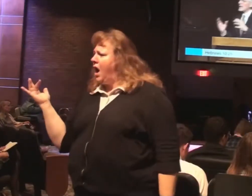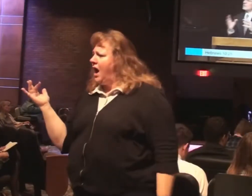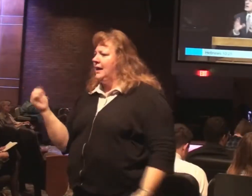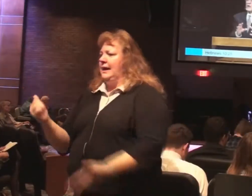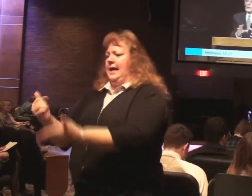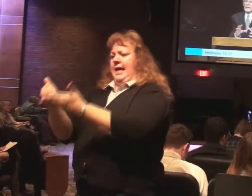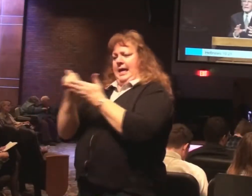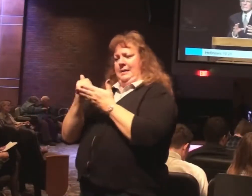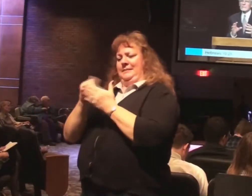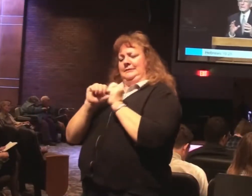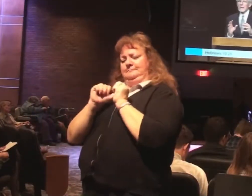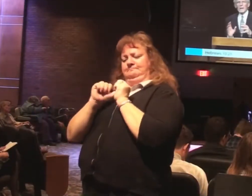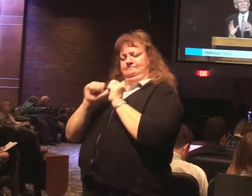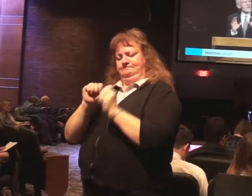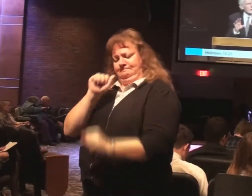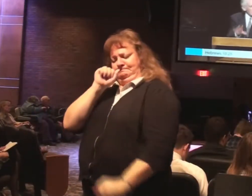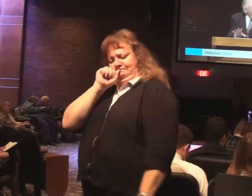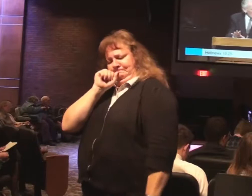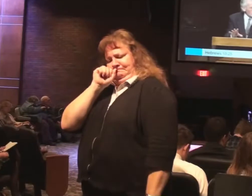keep going. Help us keep going.